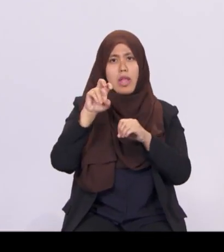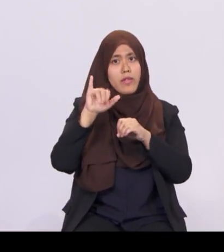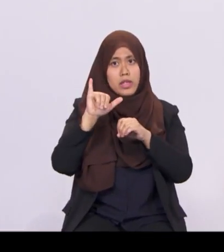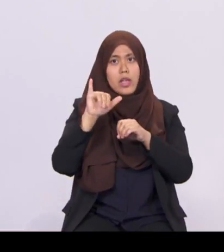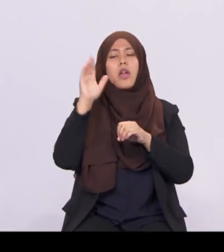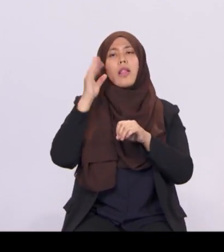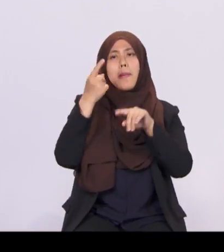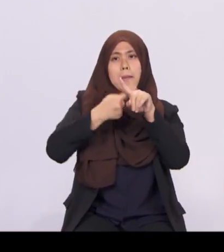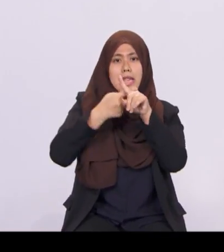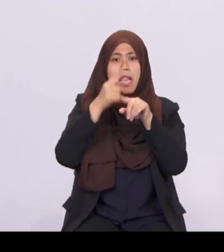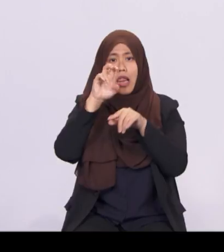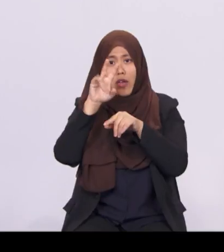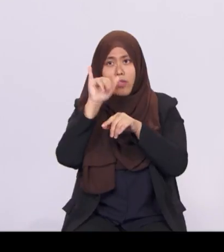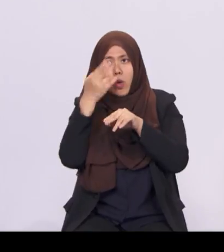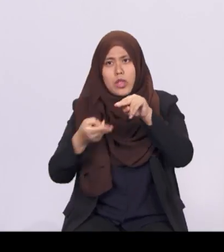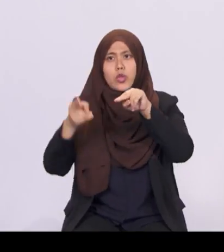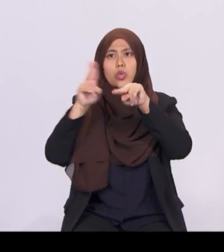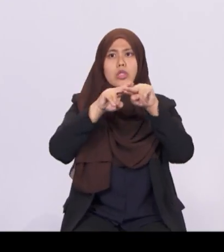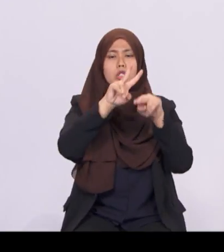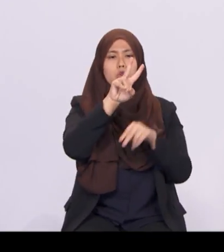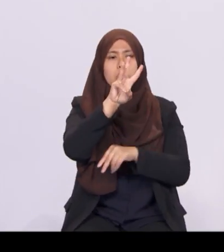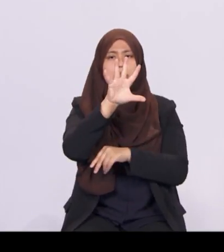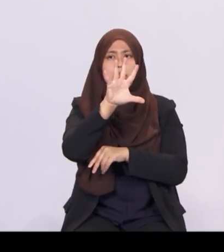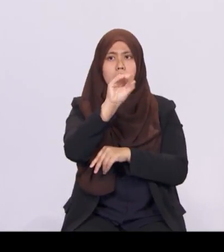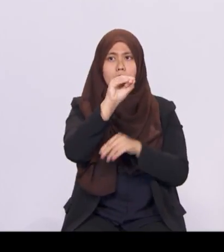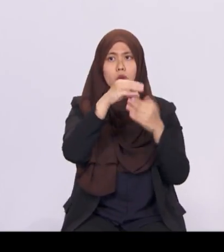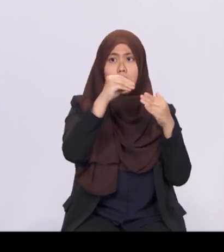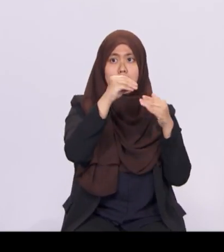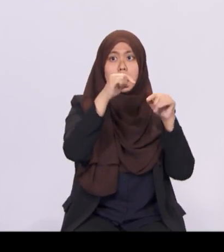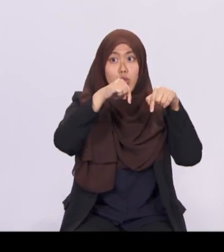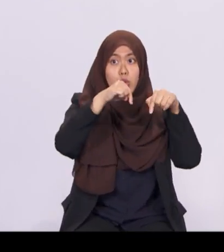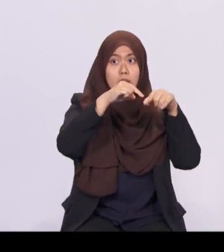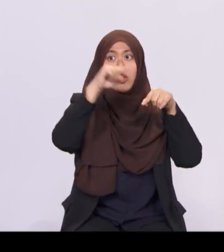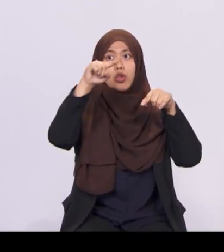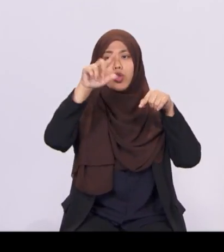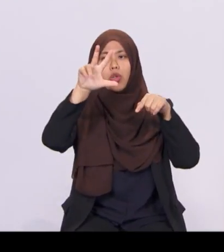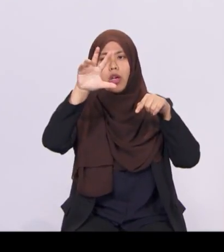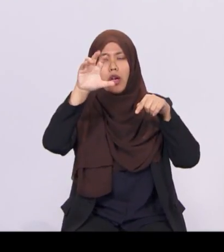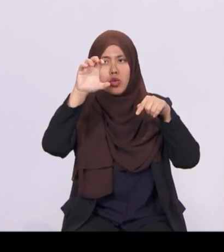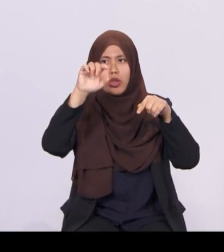$265 today to $300 and $450 respectively.